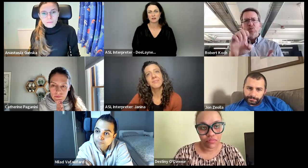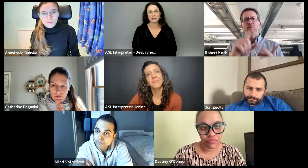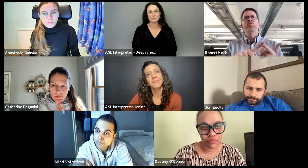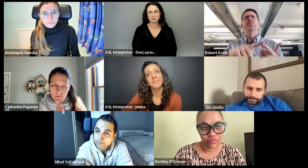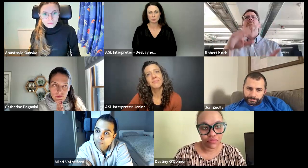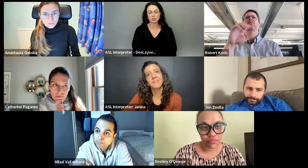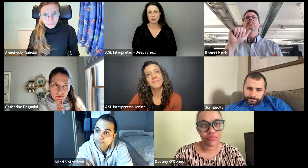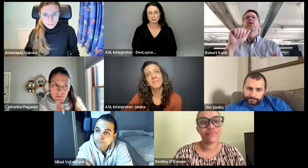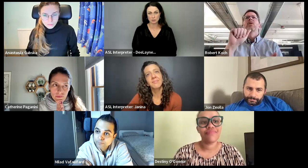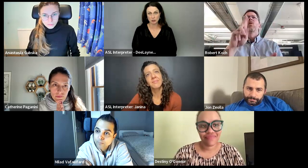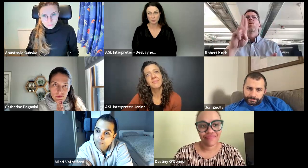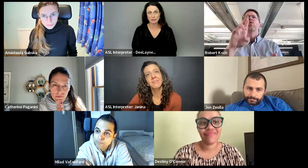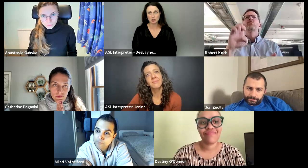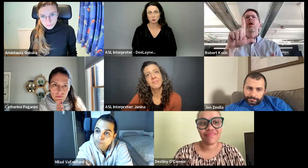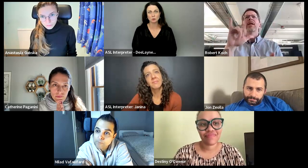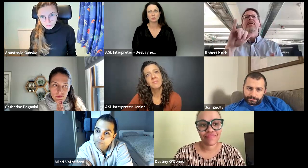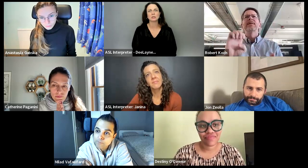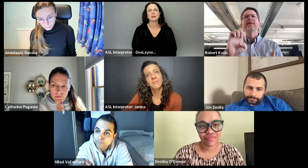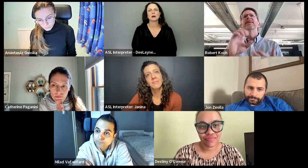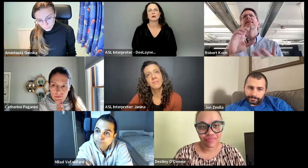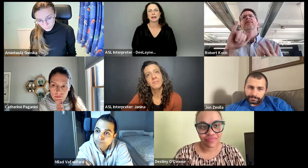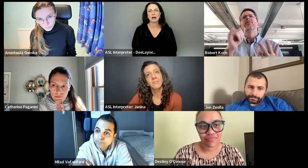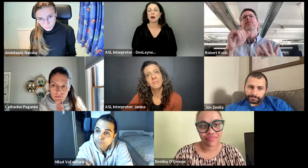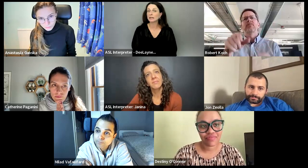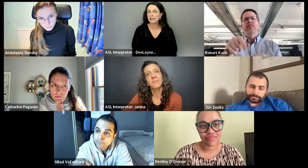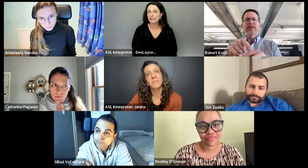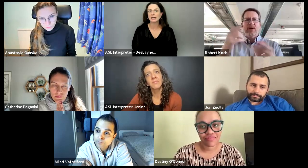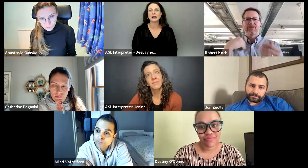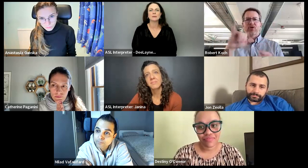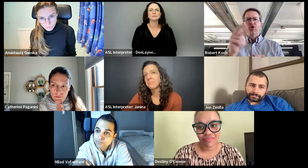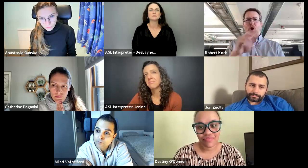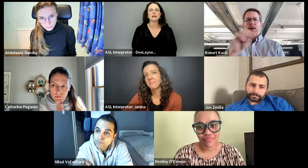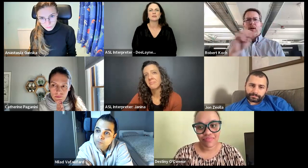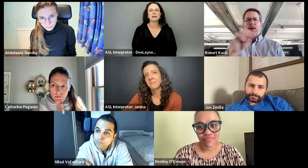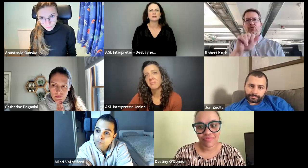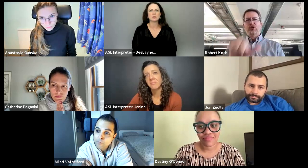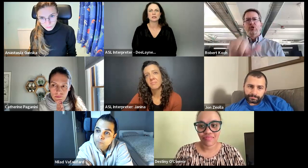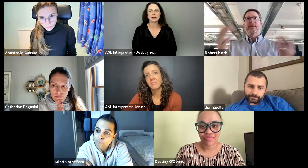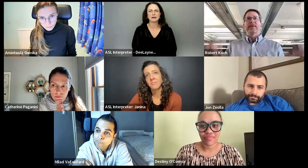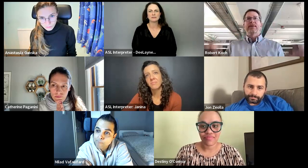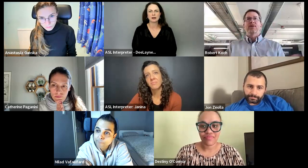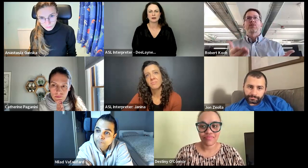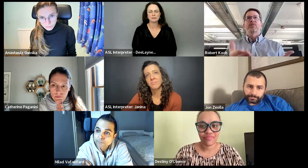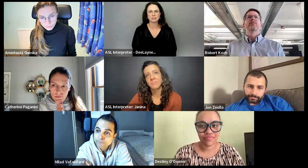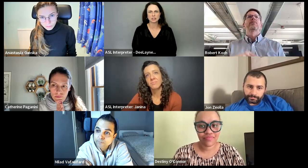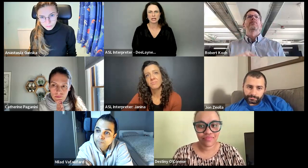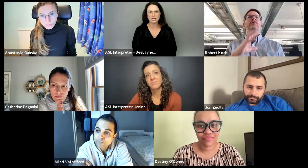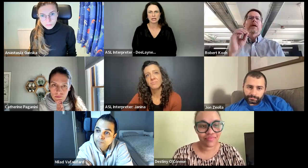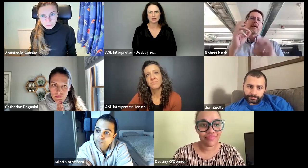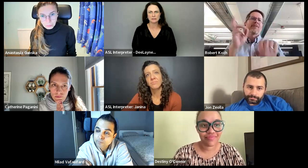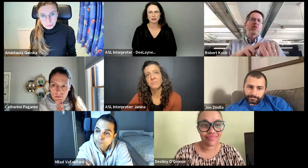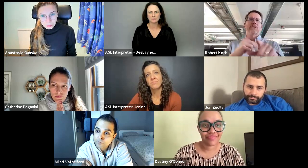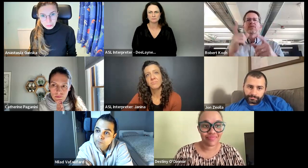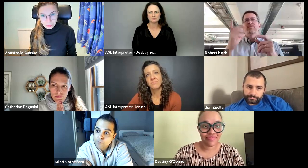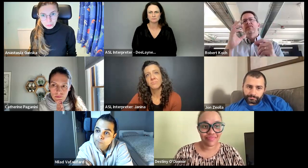folks flying in from Europe, Amy June, Arlie. And then we have Jay